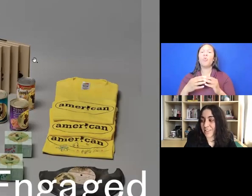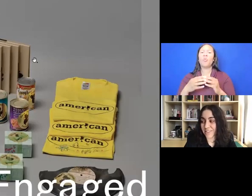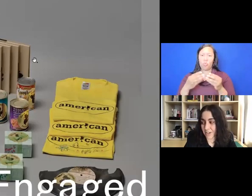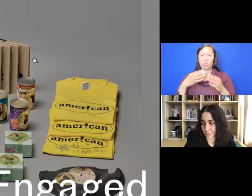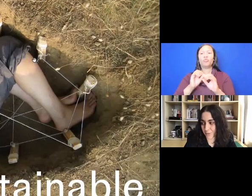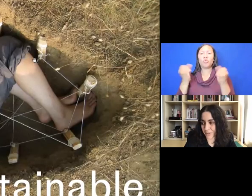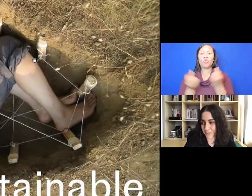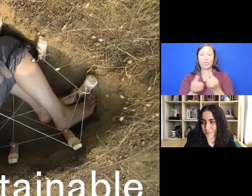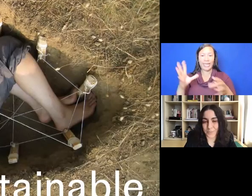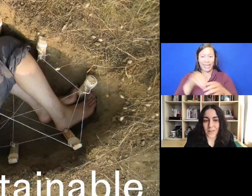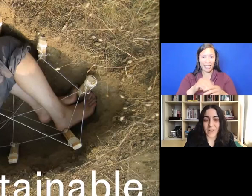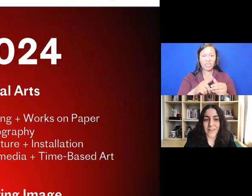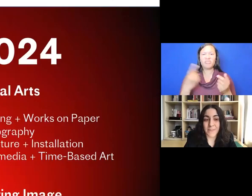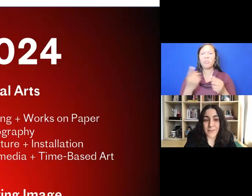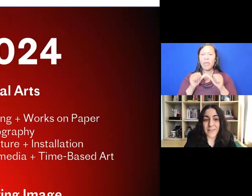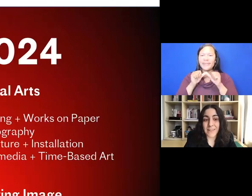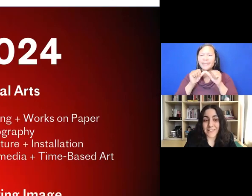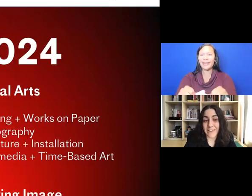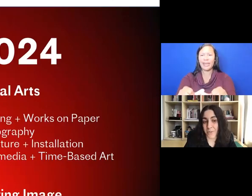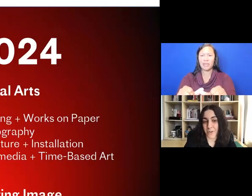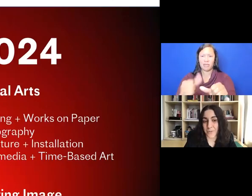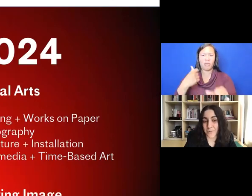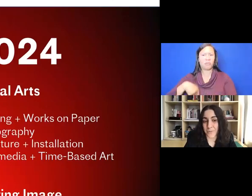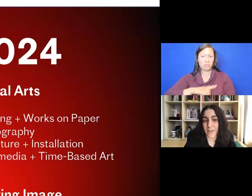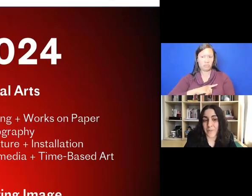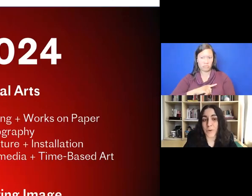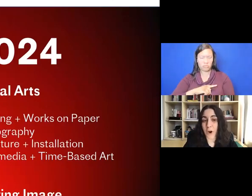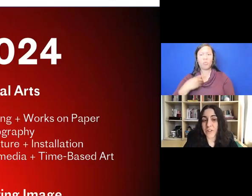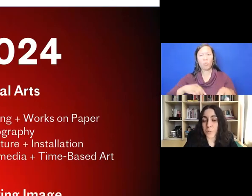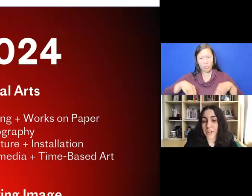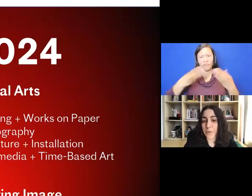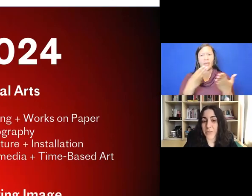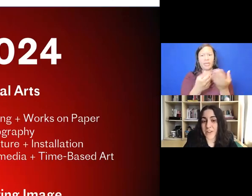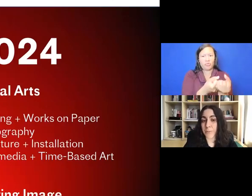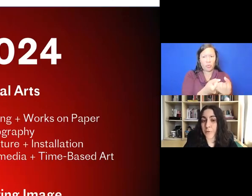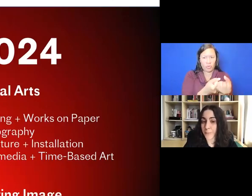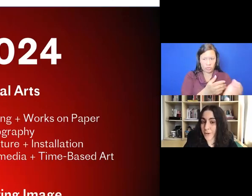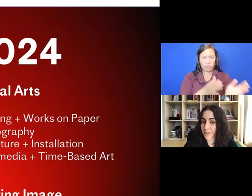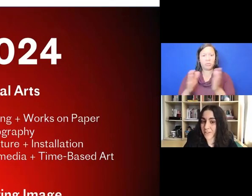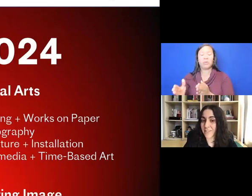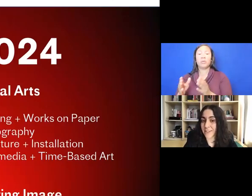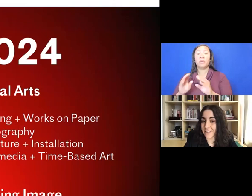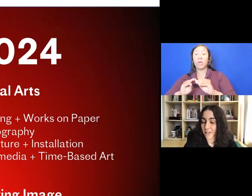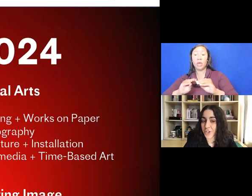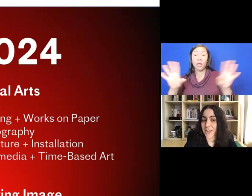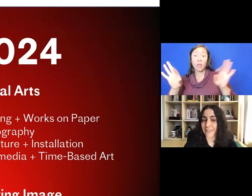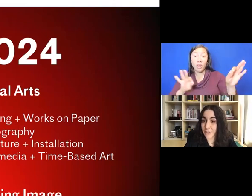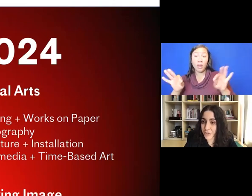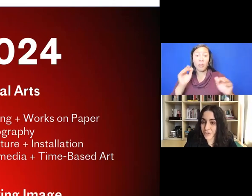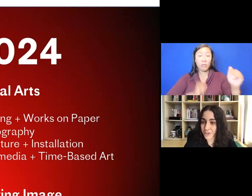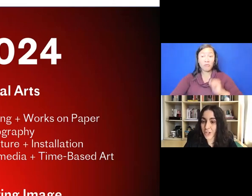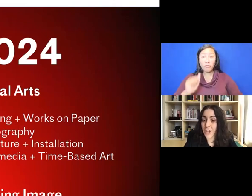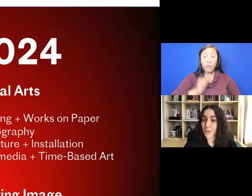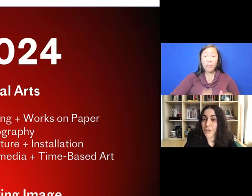sustainable work. To be clear though, if you are an artist working within performing arts, technology, and